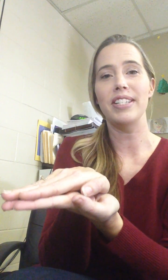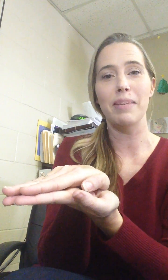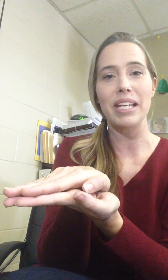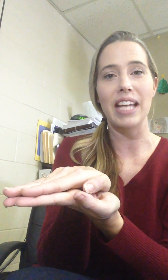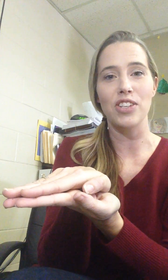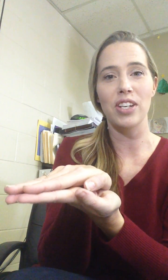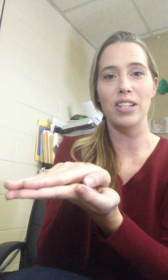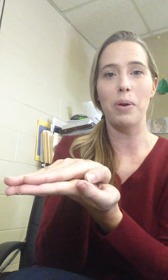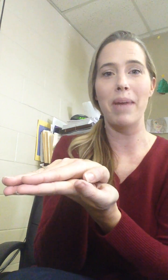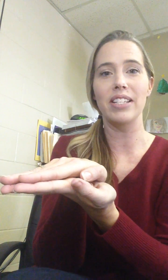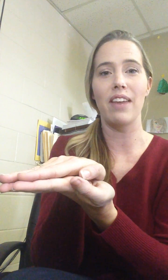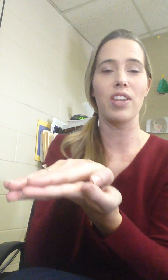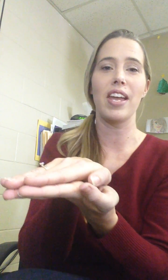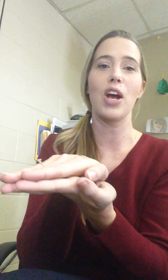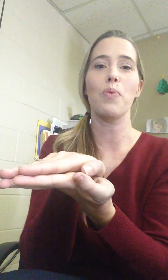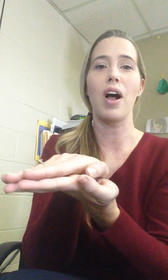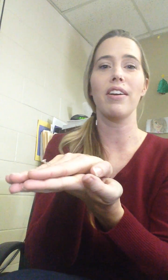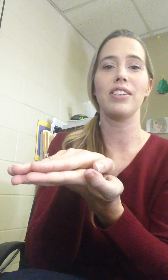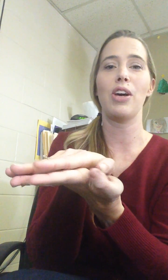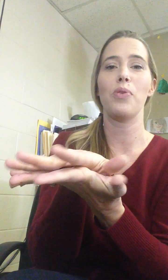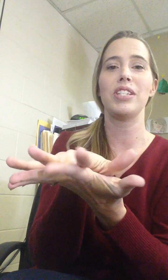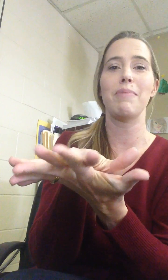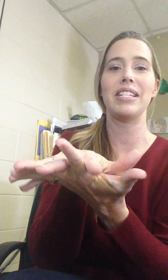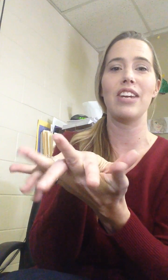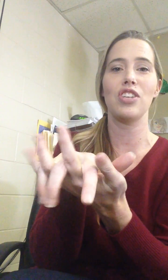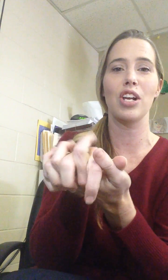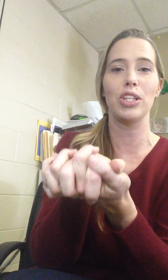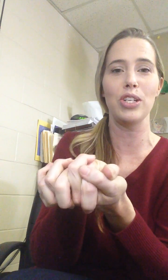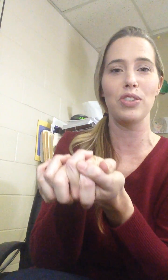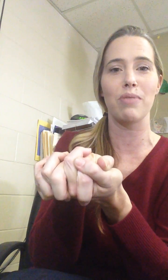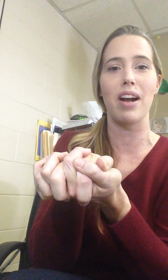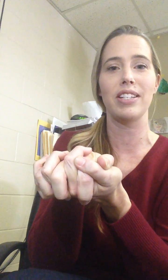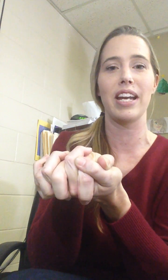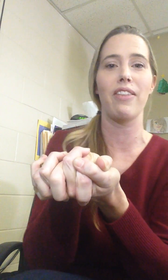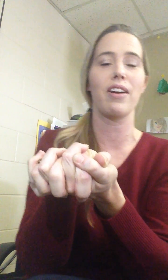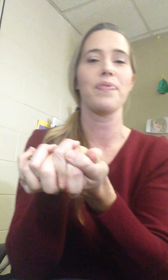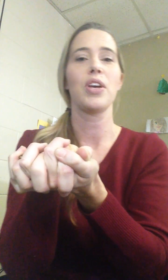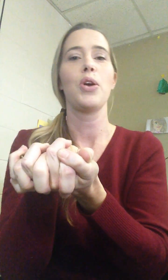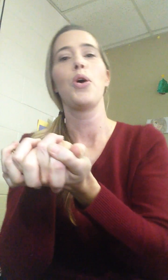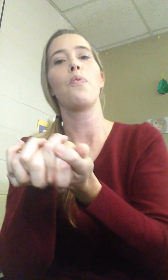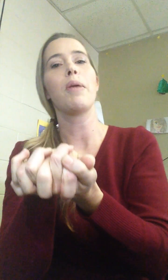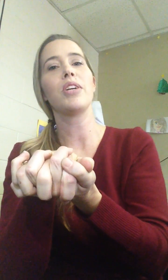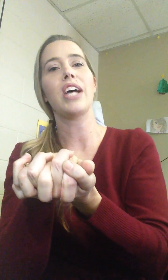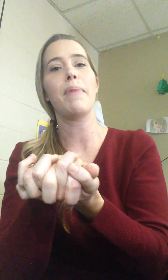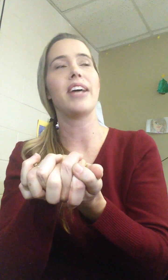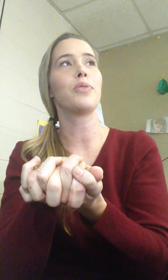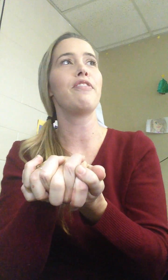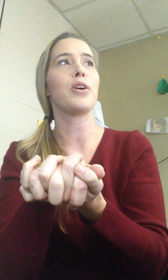cementation it's what makes everything a rock so cementation glues the rock together one more time as a review